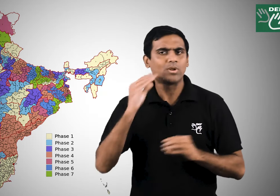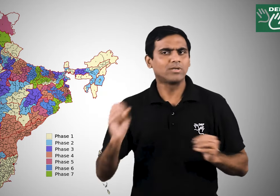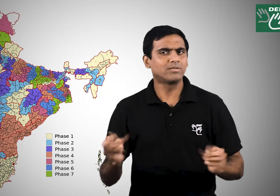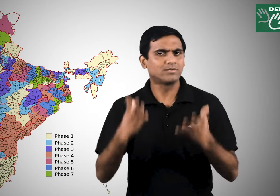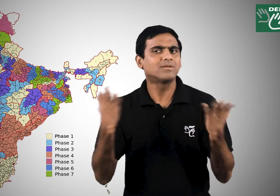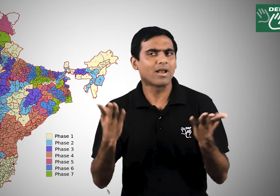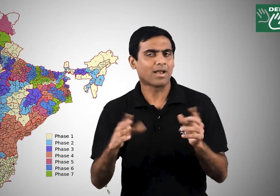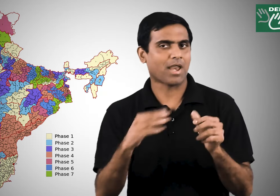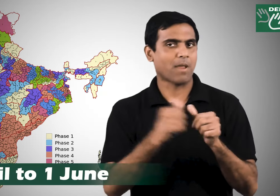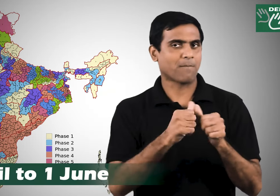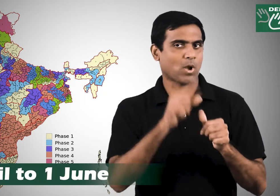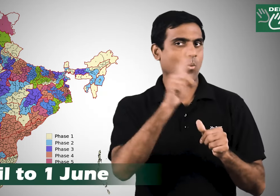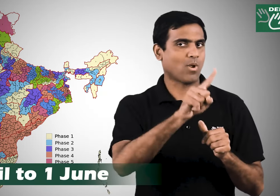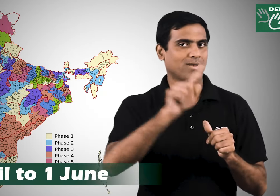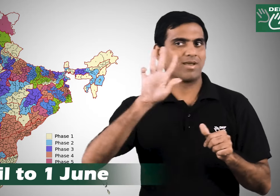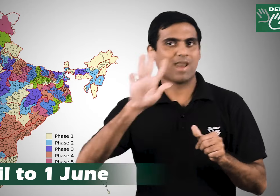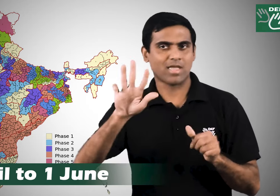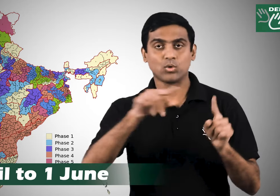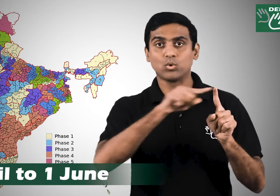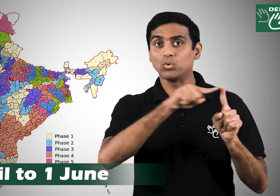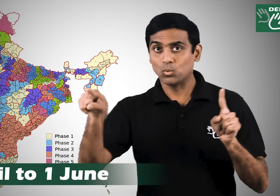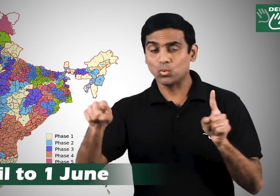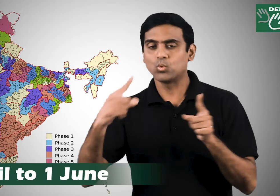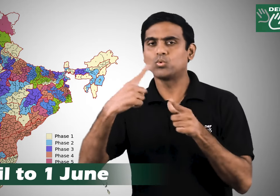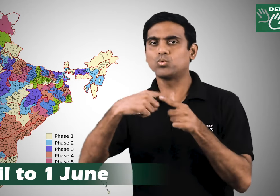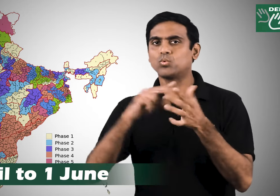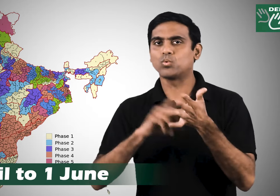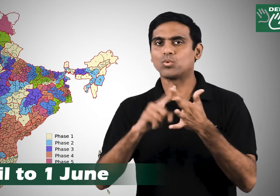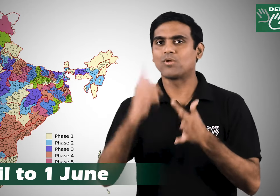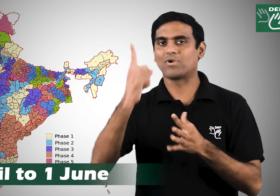phases from April 19th to June 1st